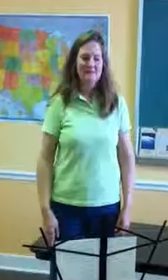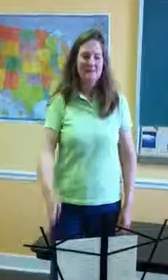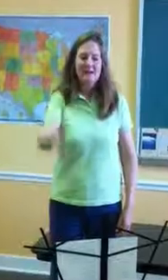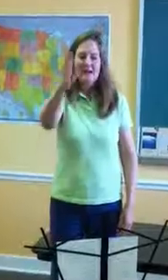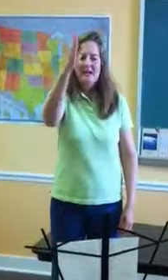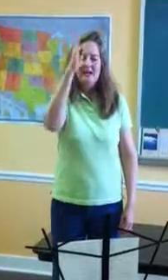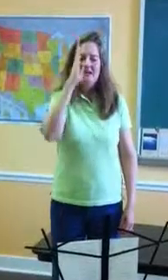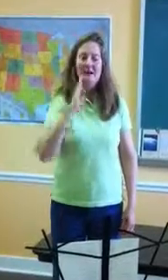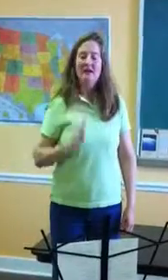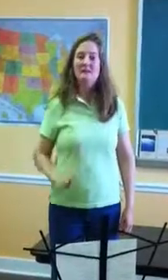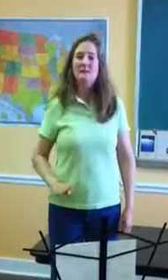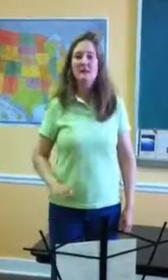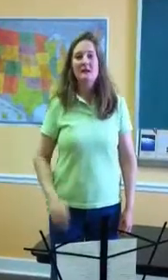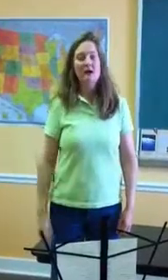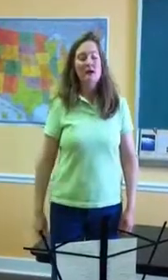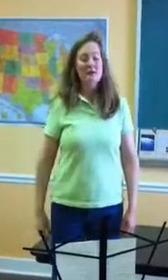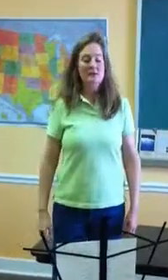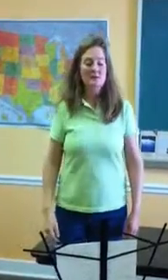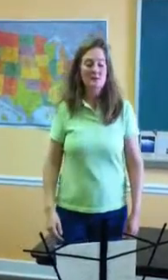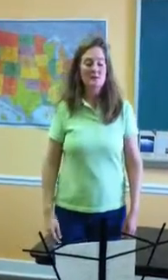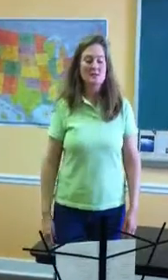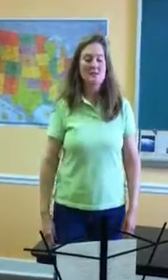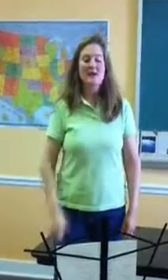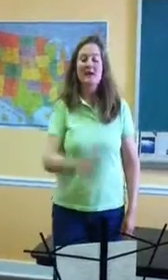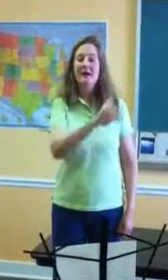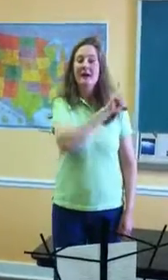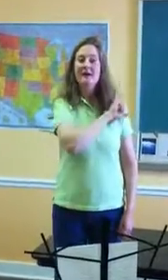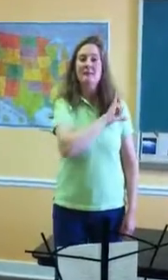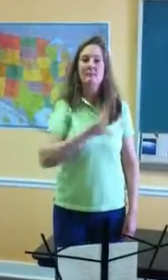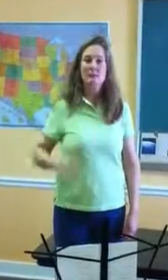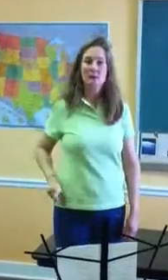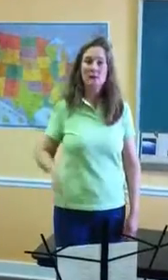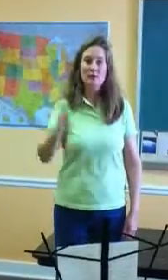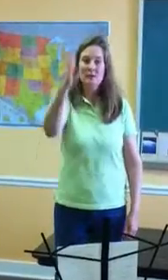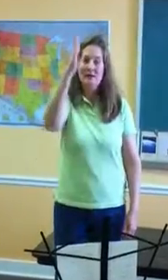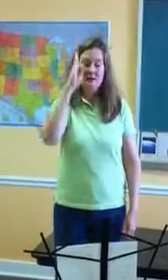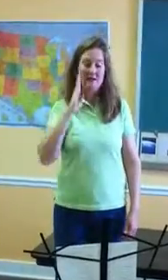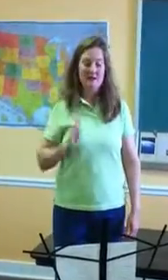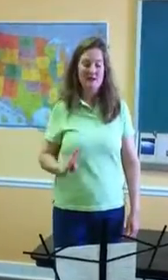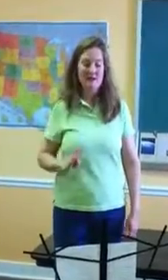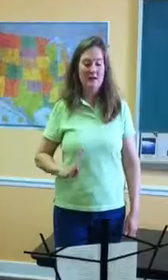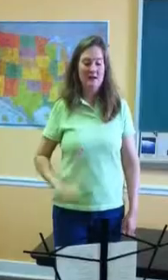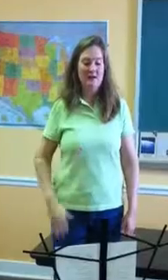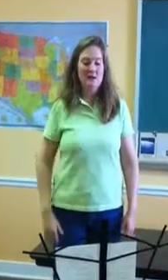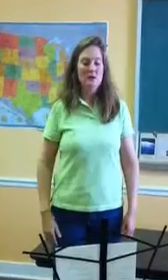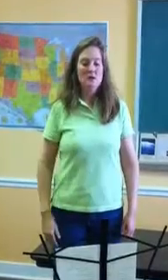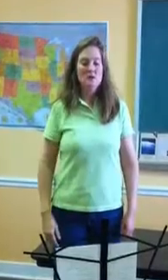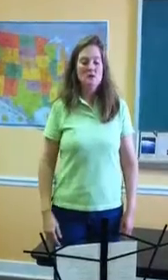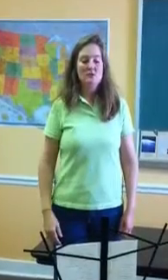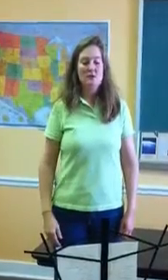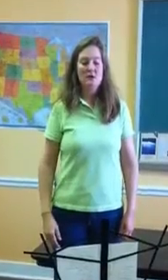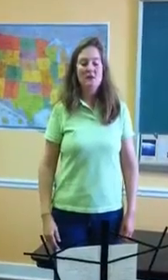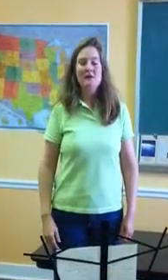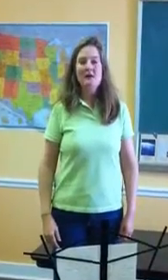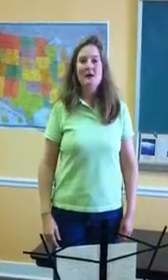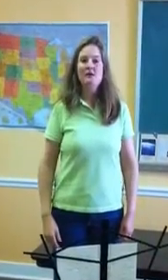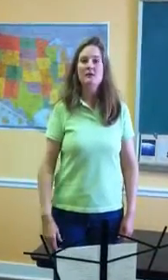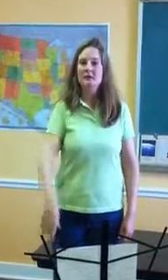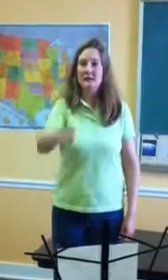And God spake all these words, saying, I am the Lord thy God, which has brought thee out of the